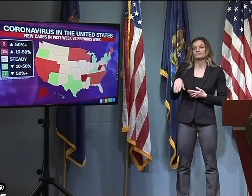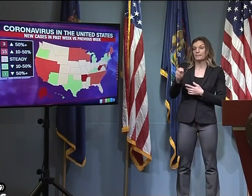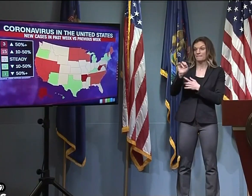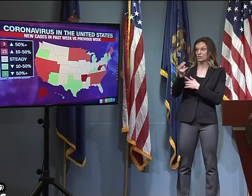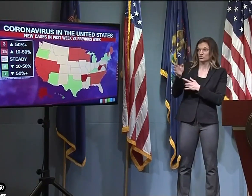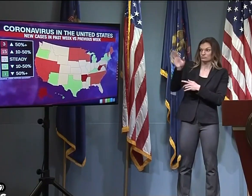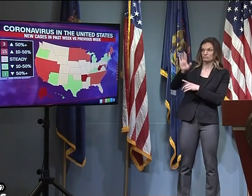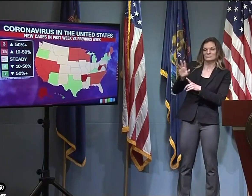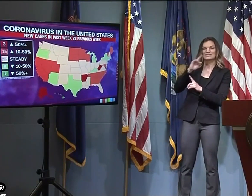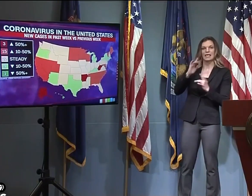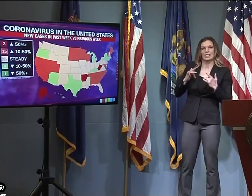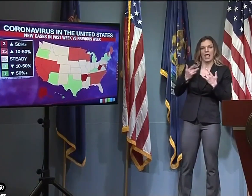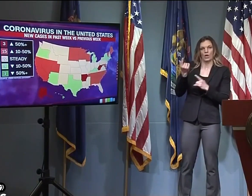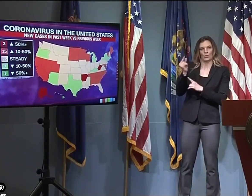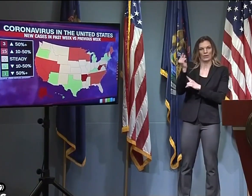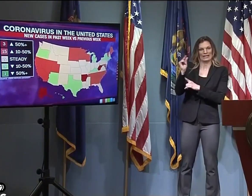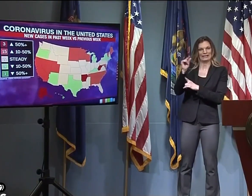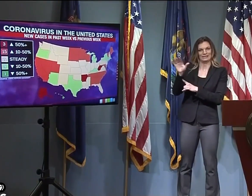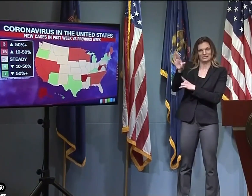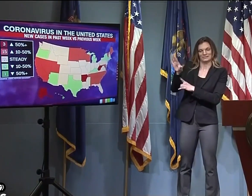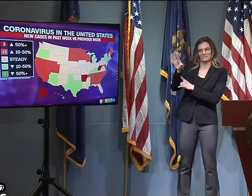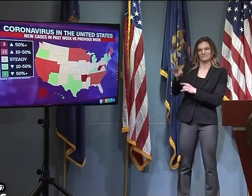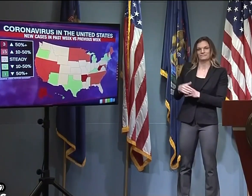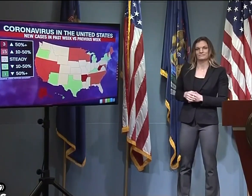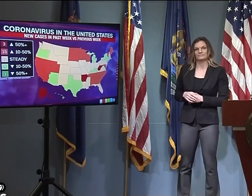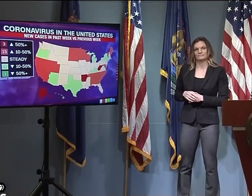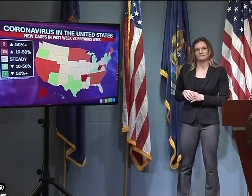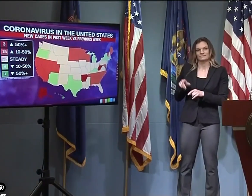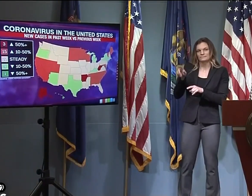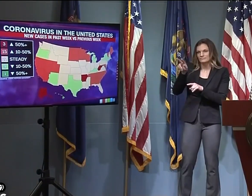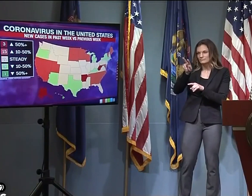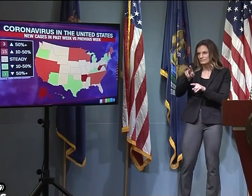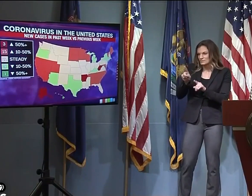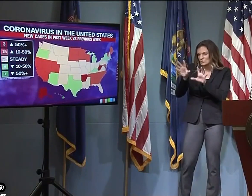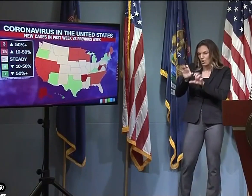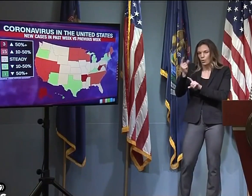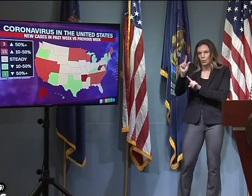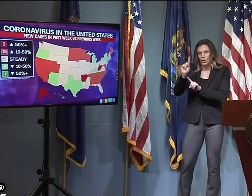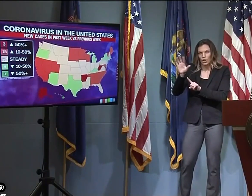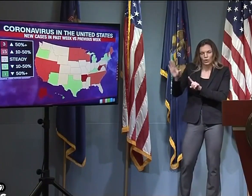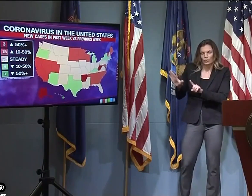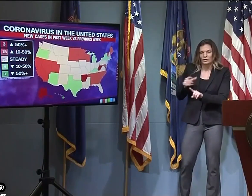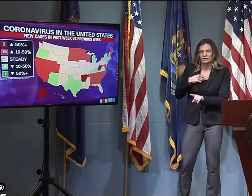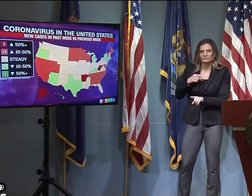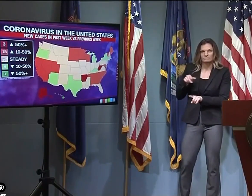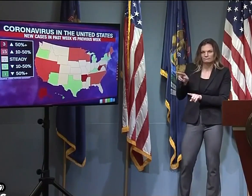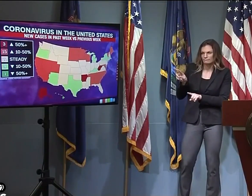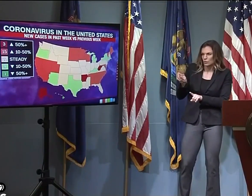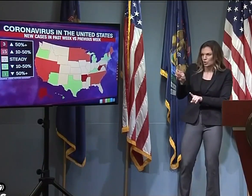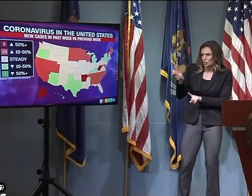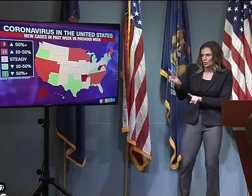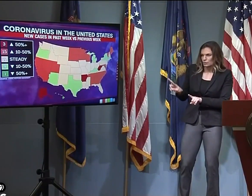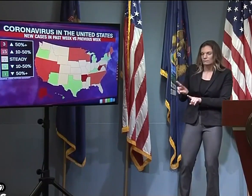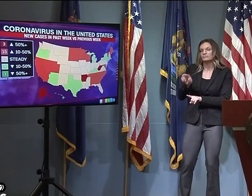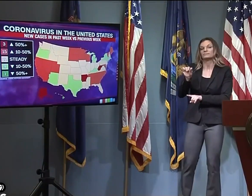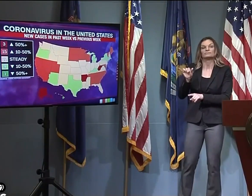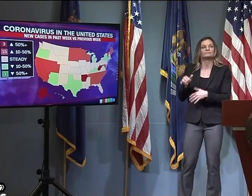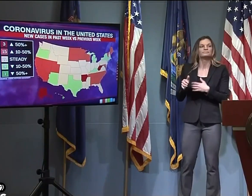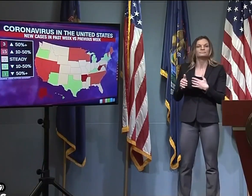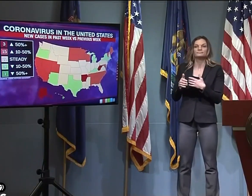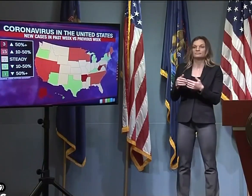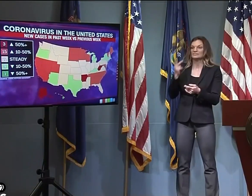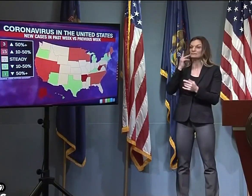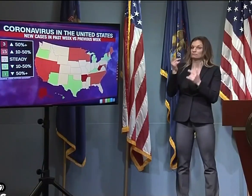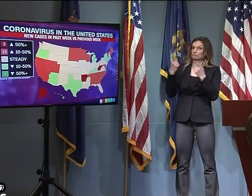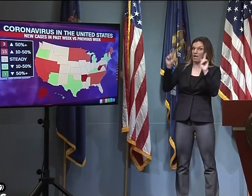Michigan is one of only ten states that is in that light green. There's only one state that is in the dark green, and I can't even tell you which one it is from this picture.